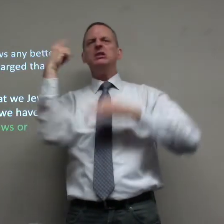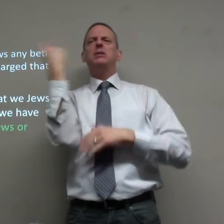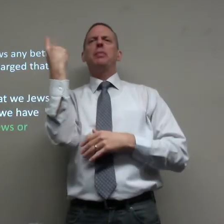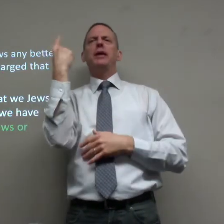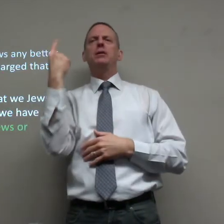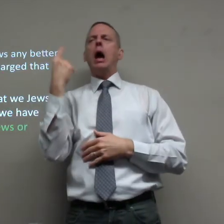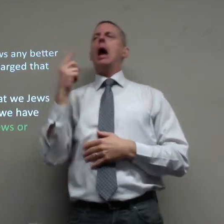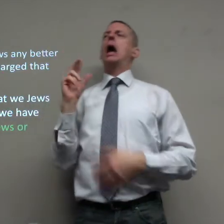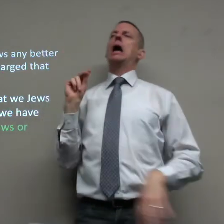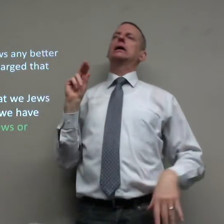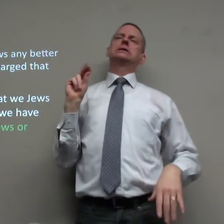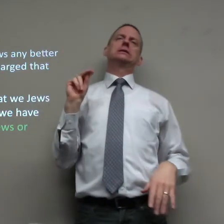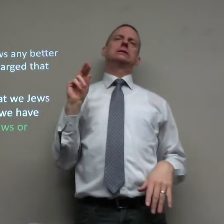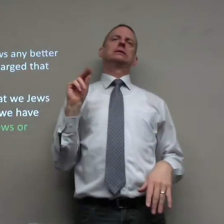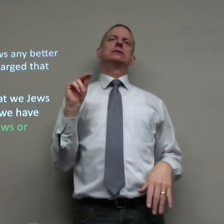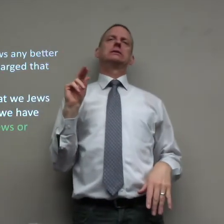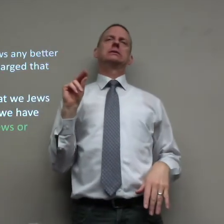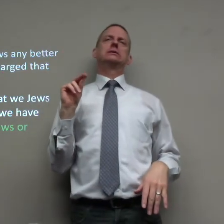do they give up something and they're like oh no